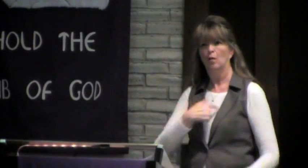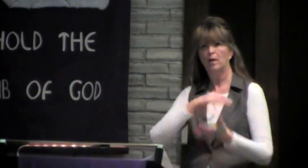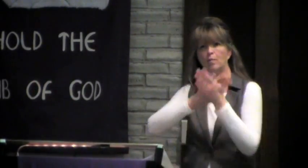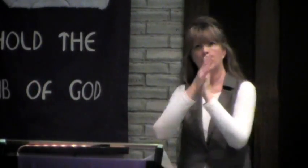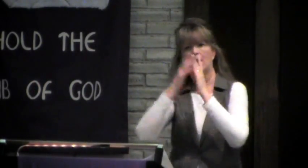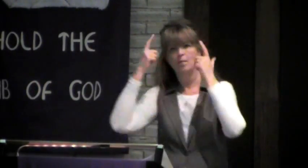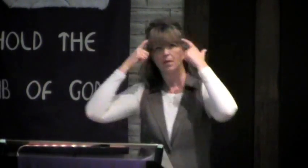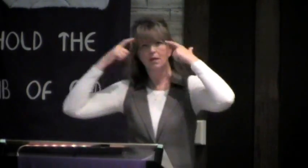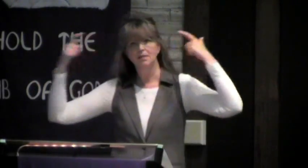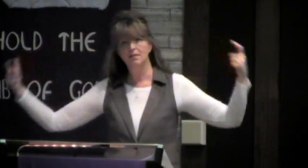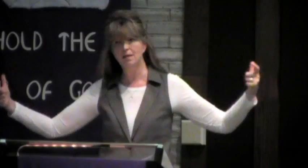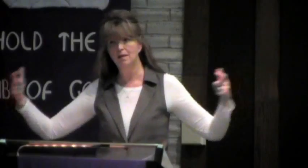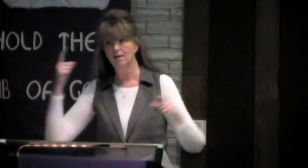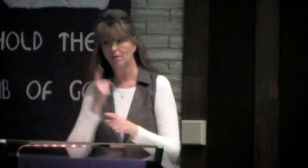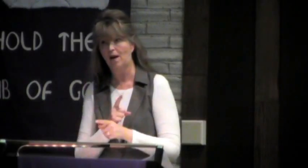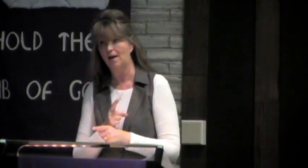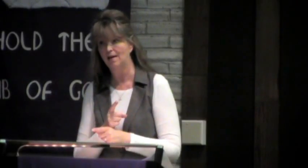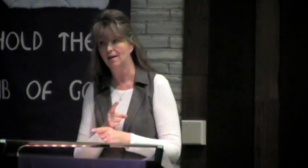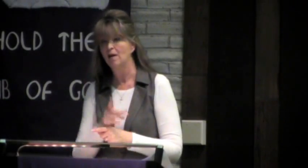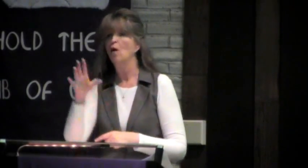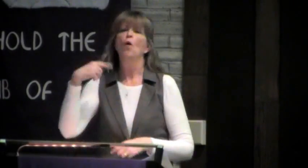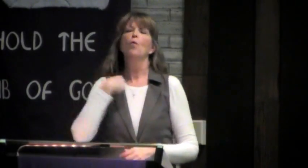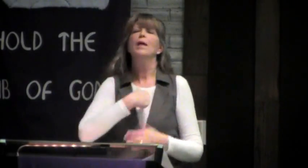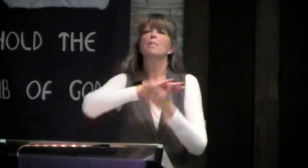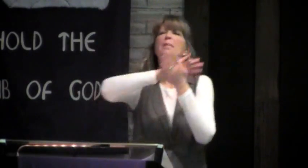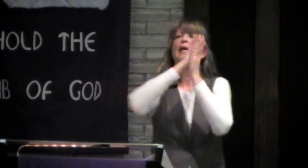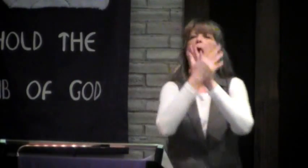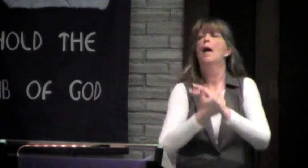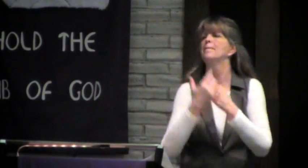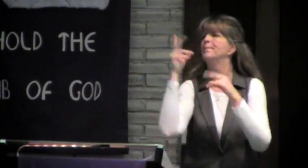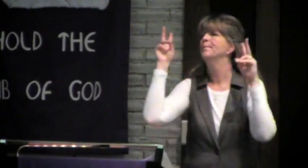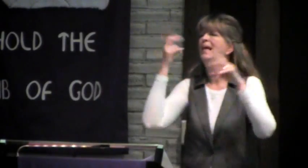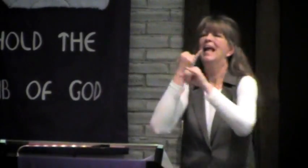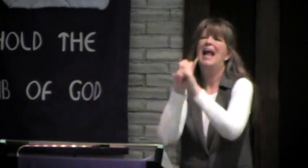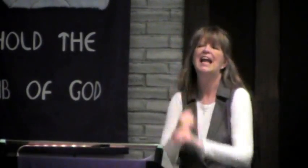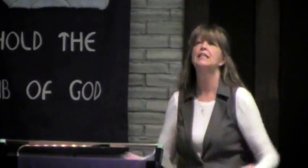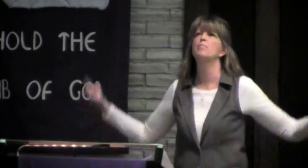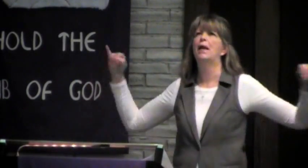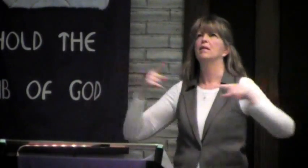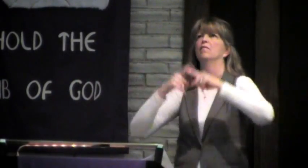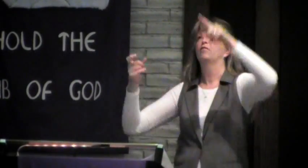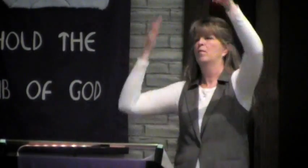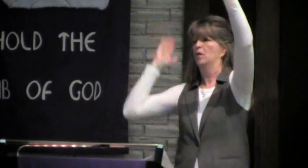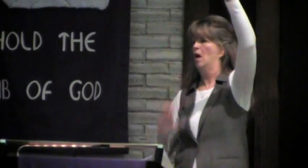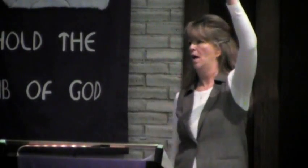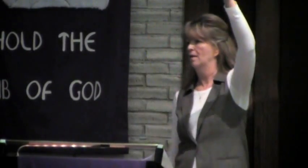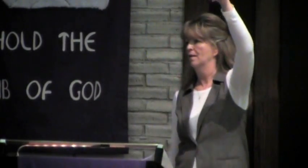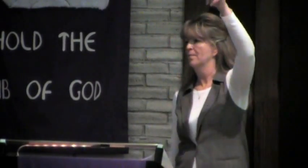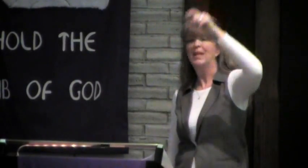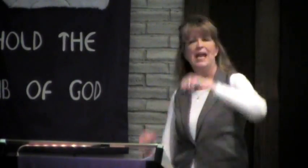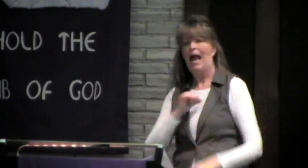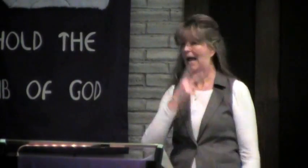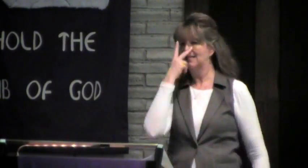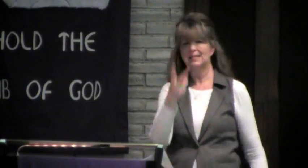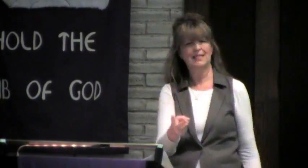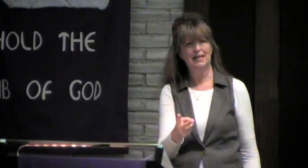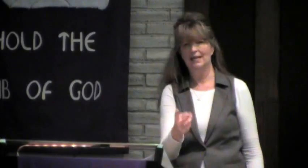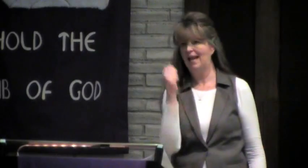Everything is fabulous. And we get a little content and arrogant about that, don't we? We start to think that we're independent